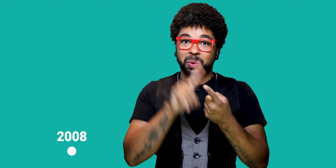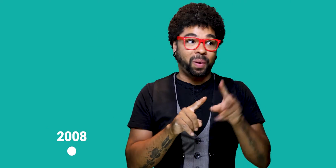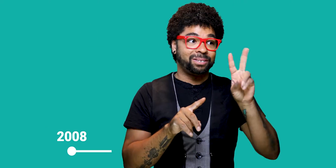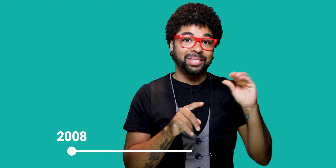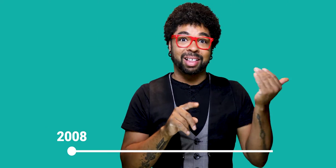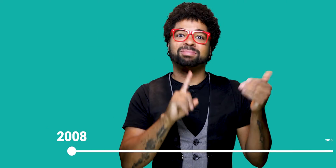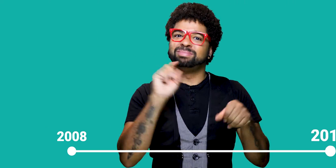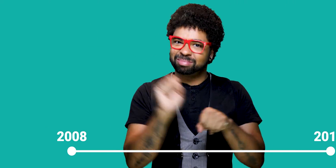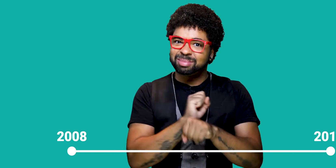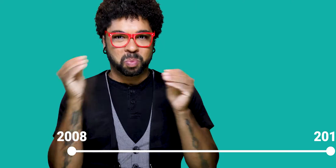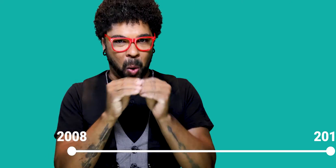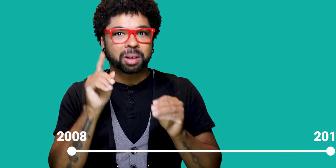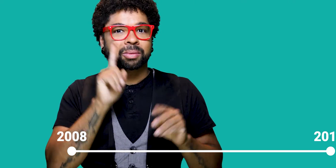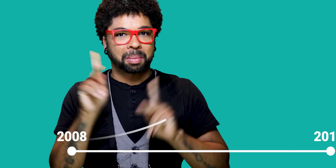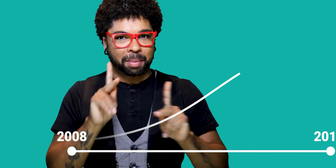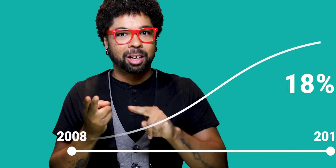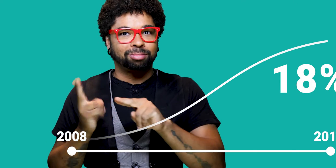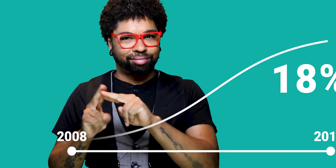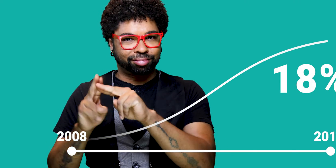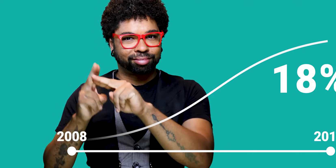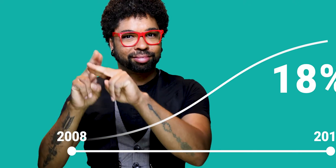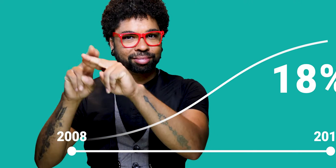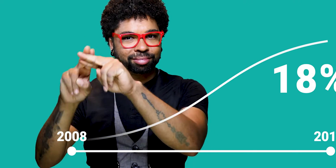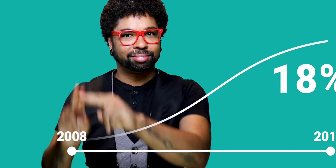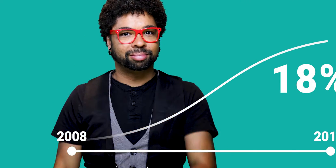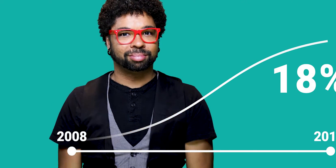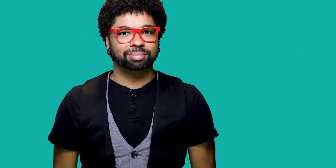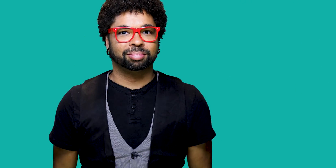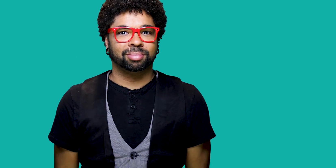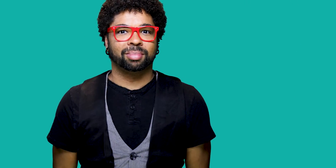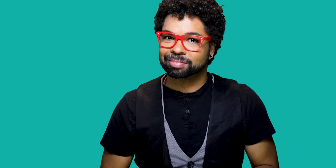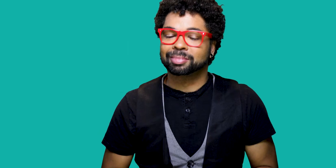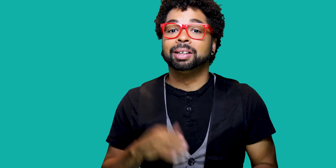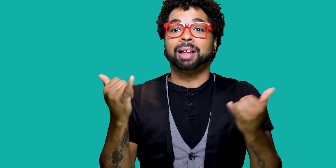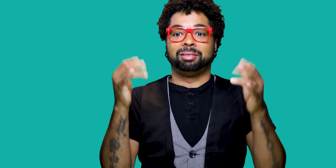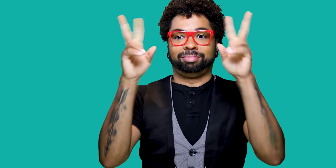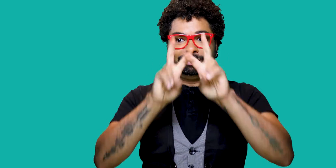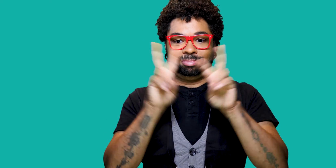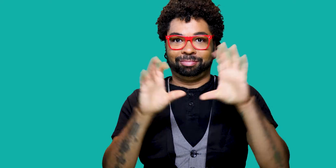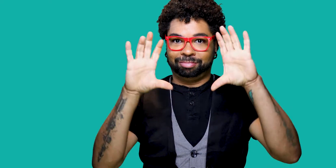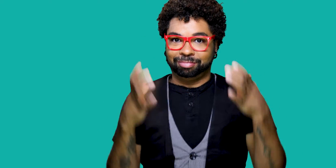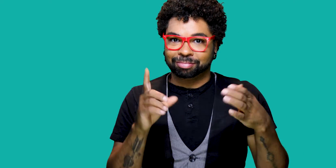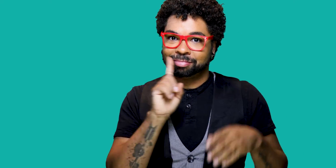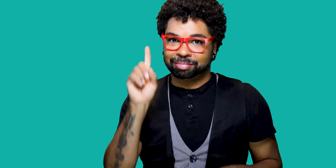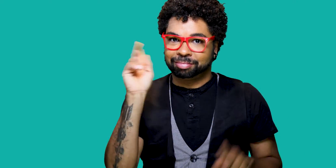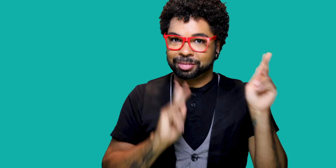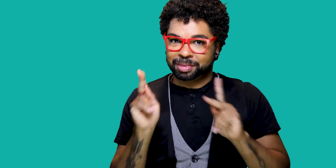2015 shows an increase of Deaf people enrolling in college. Now, let's look at rates